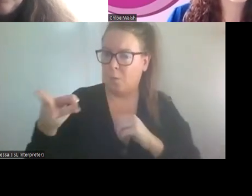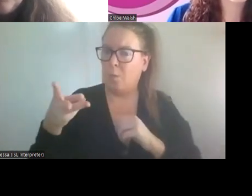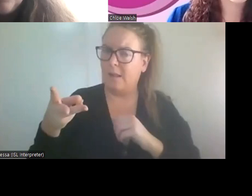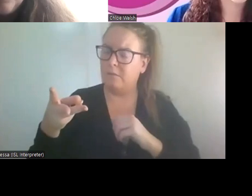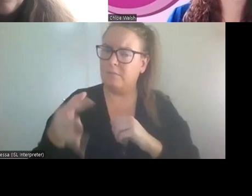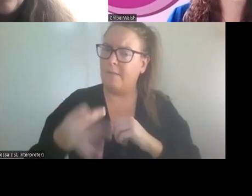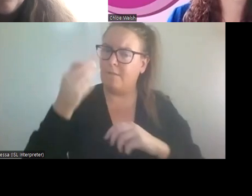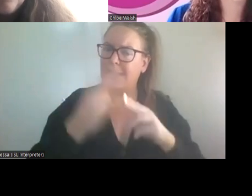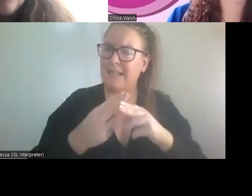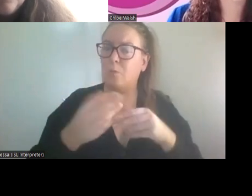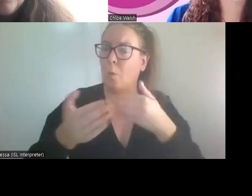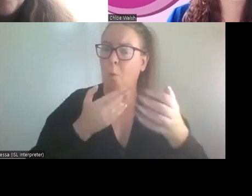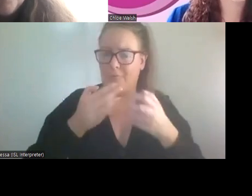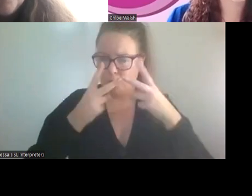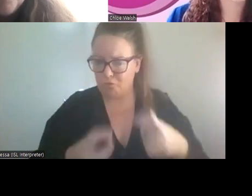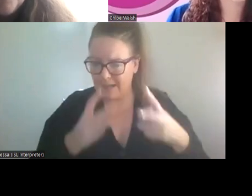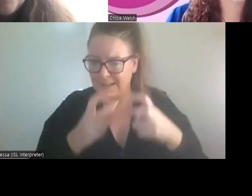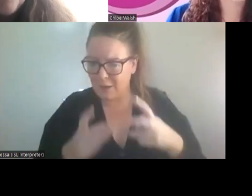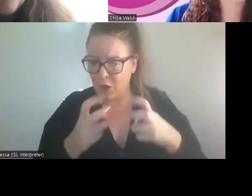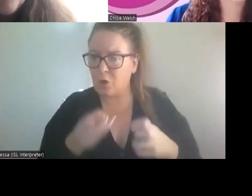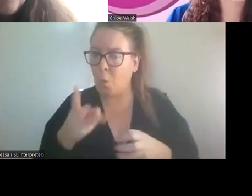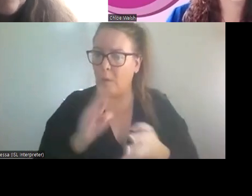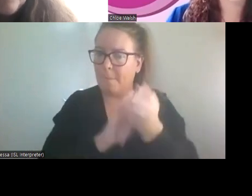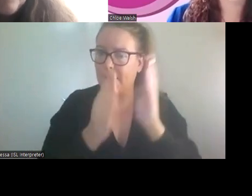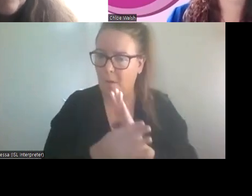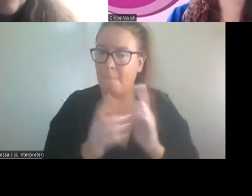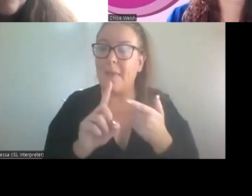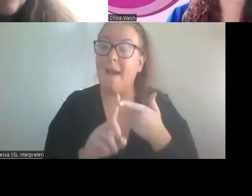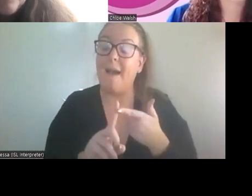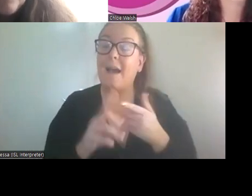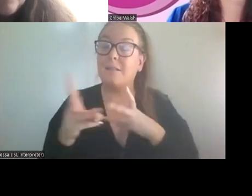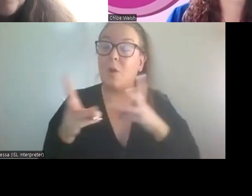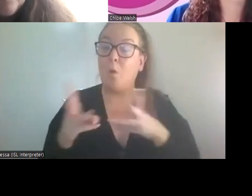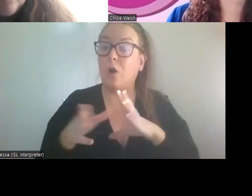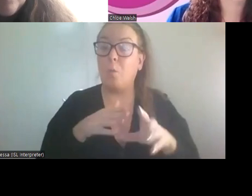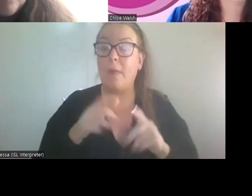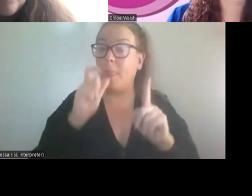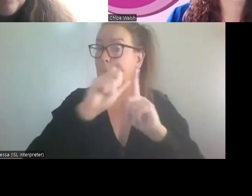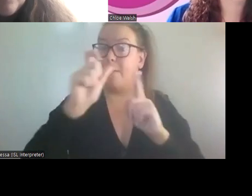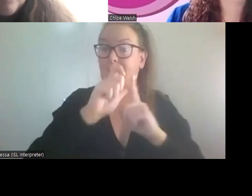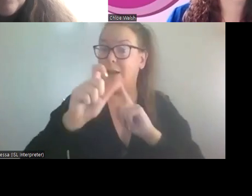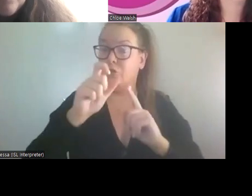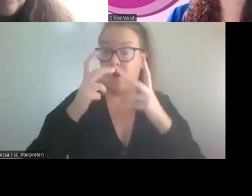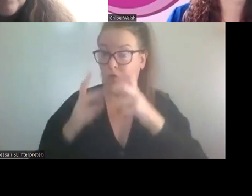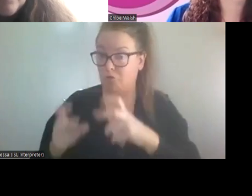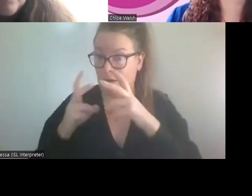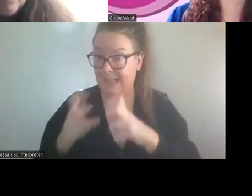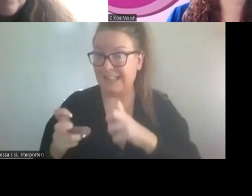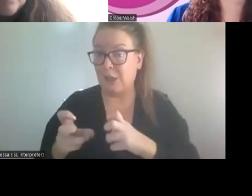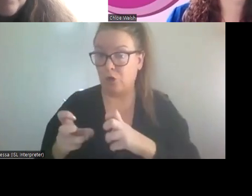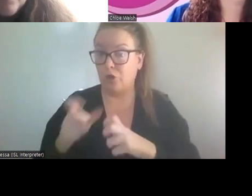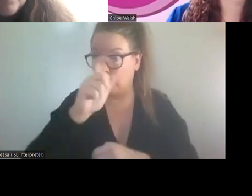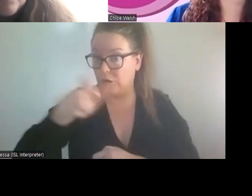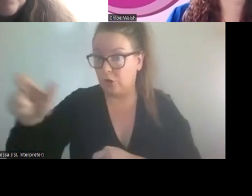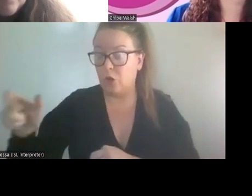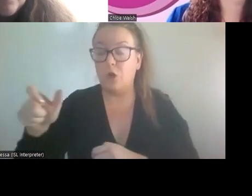Yes. And then working with professional researchers on choosing the right research